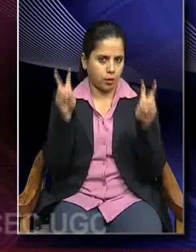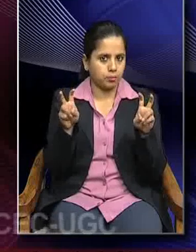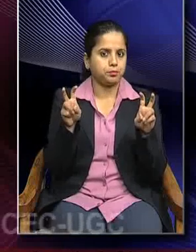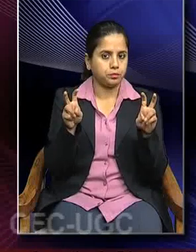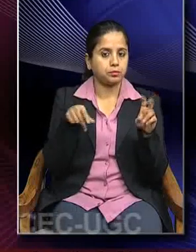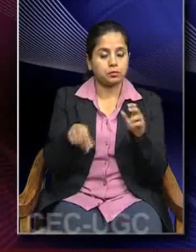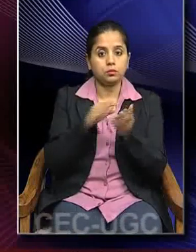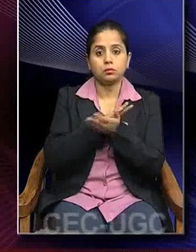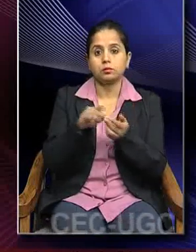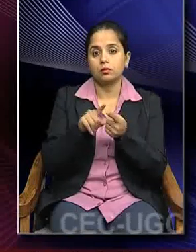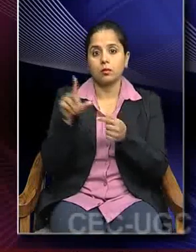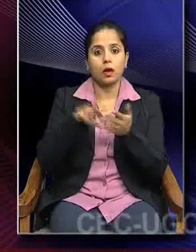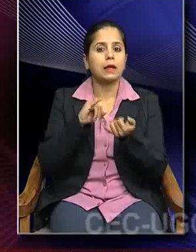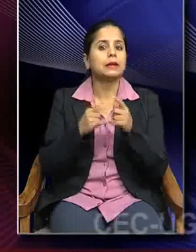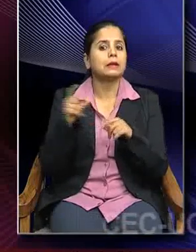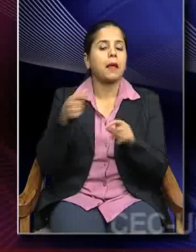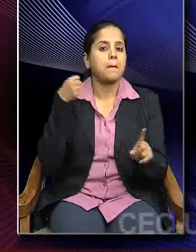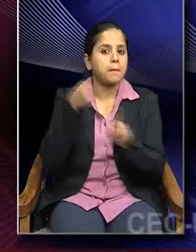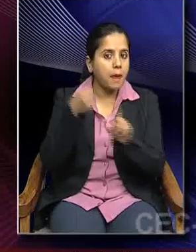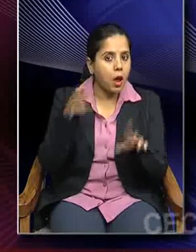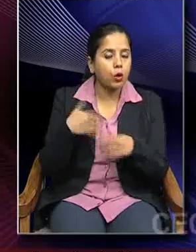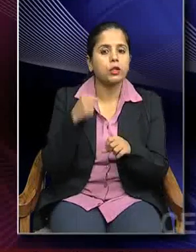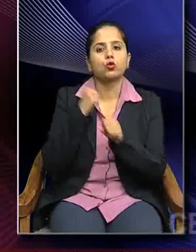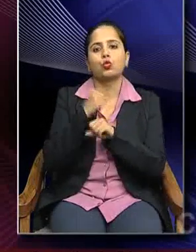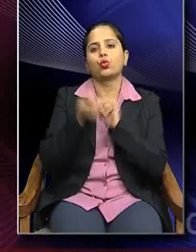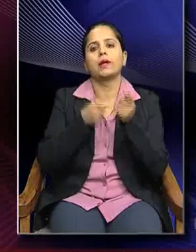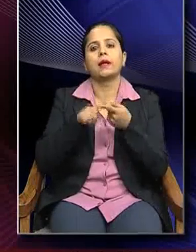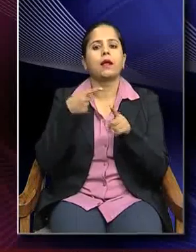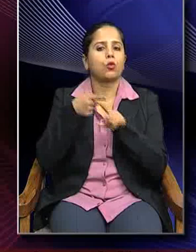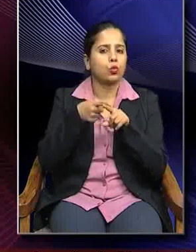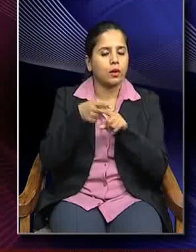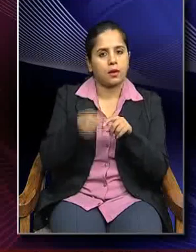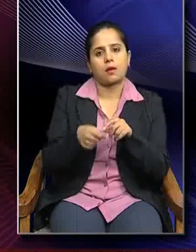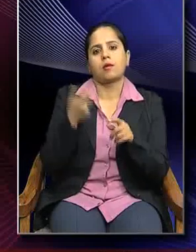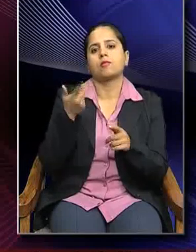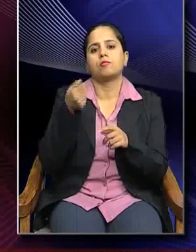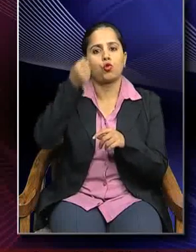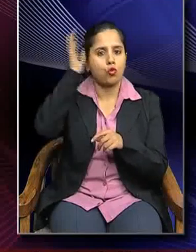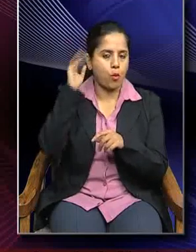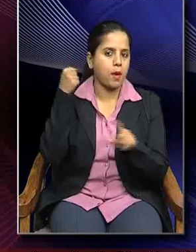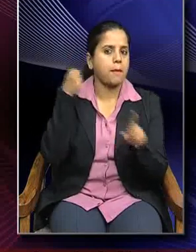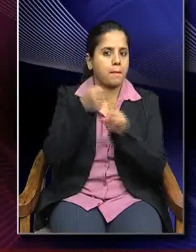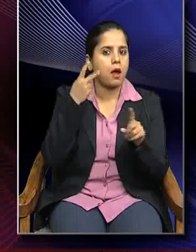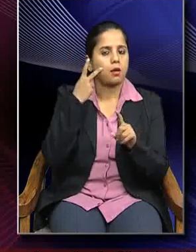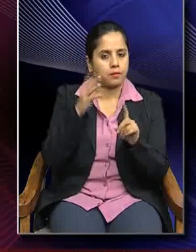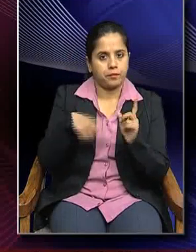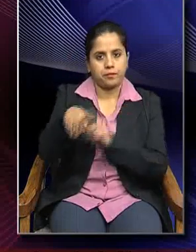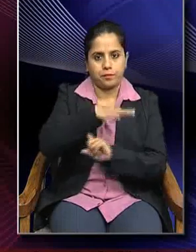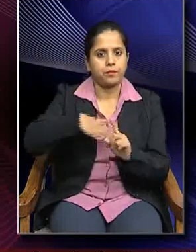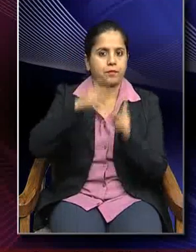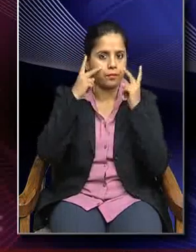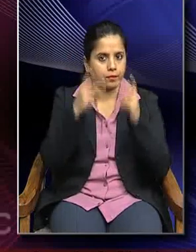Hellenistic impact or Greek impact or Roman impact that we get to see in this area. Even